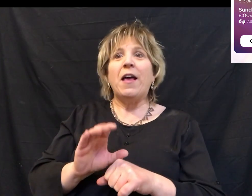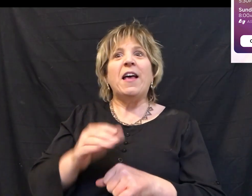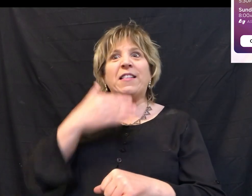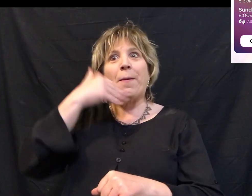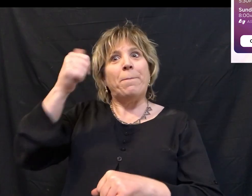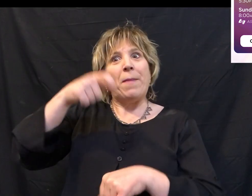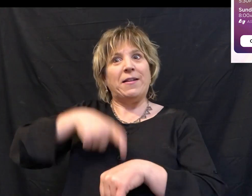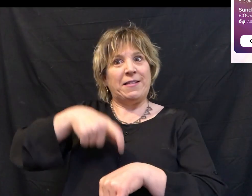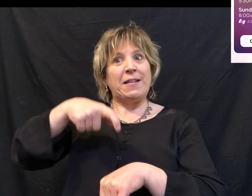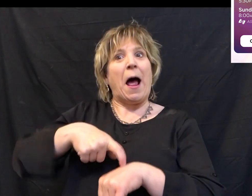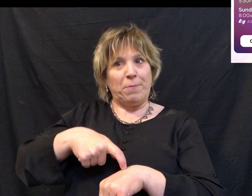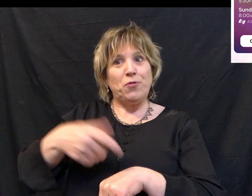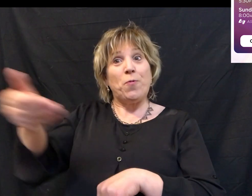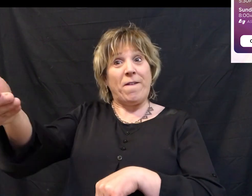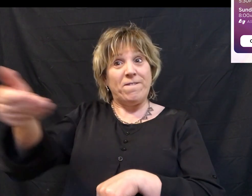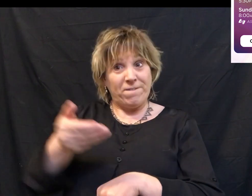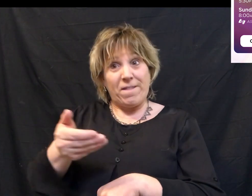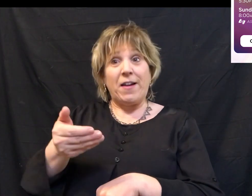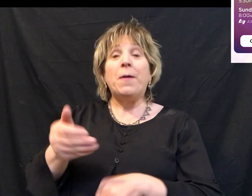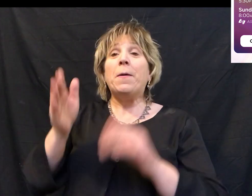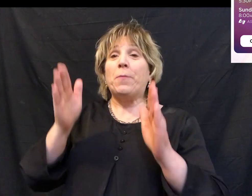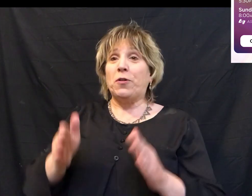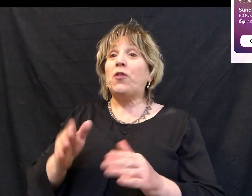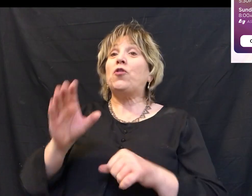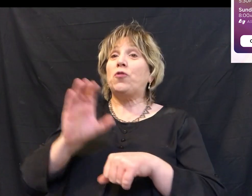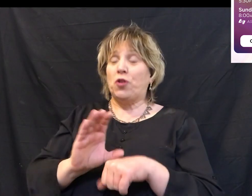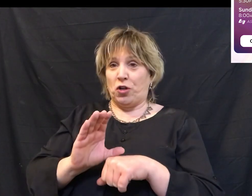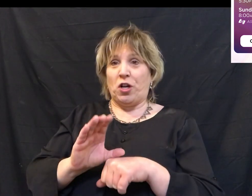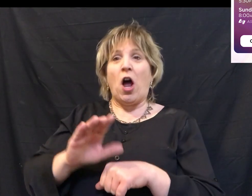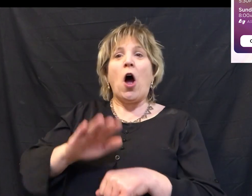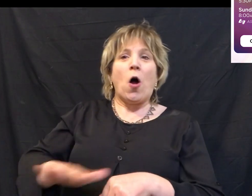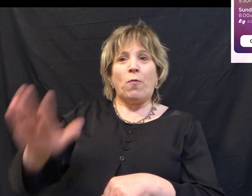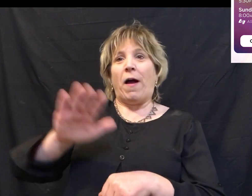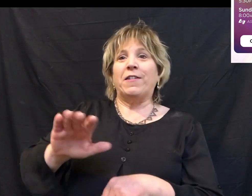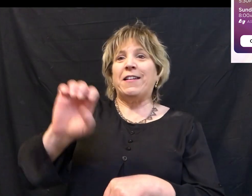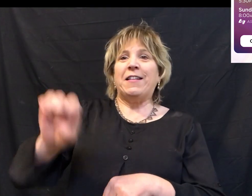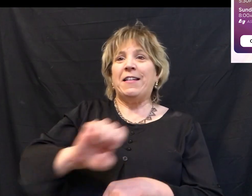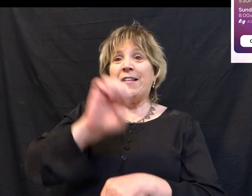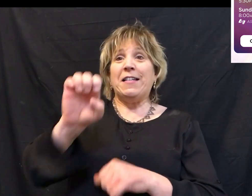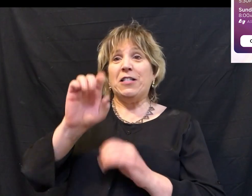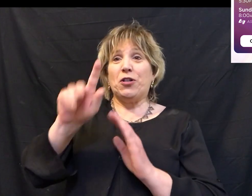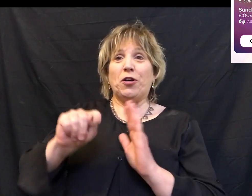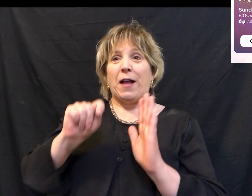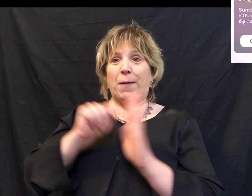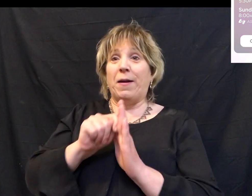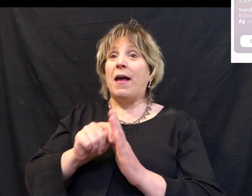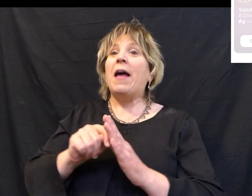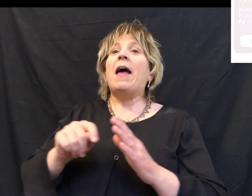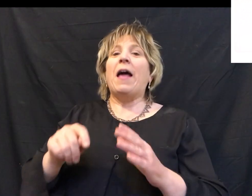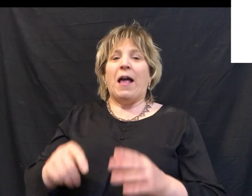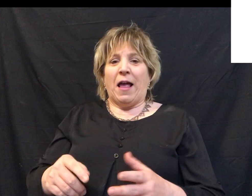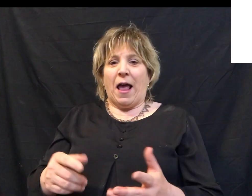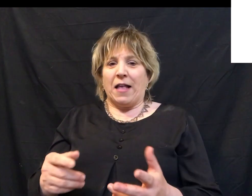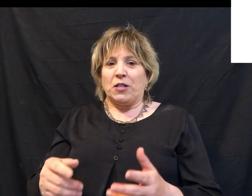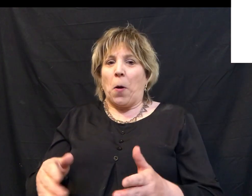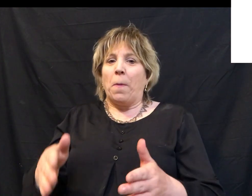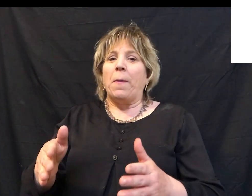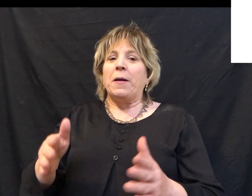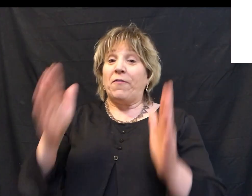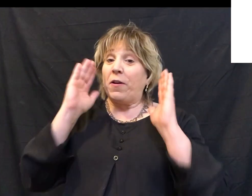needs to hear about Jesus than Easter time, and no better time for someone to accept that invite. So as you're listening to the message today, let God go ahead and prompt